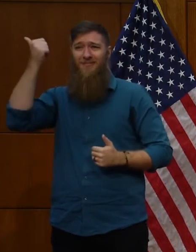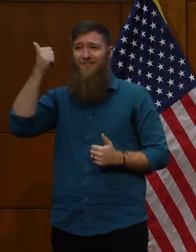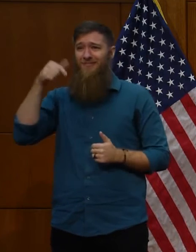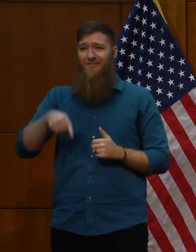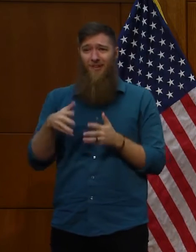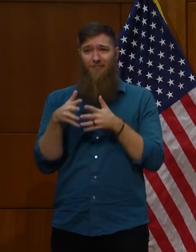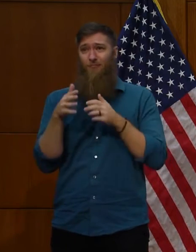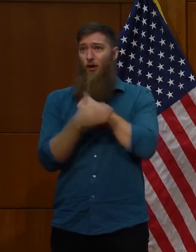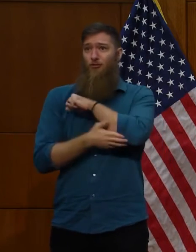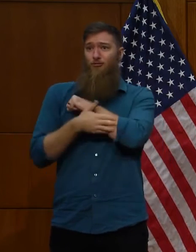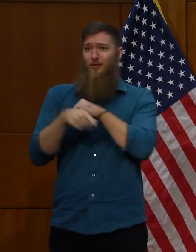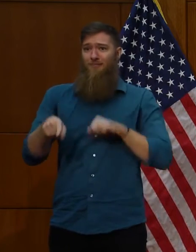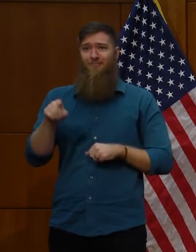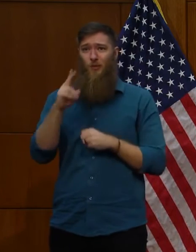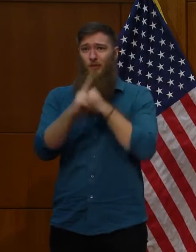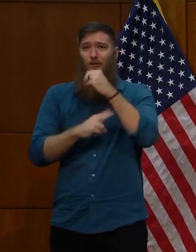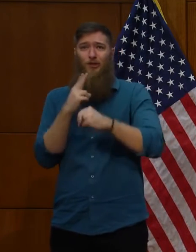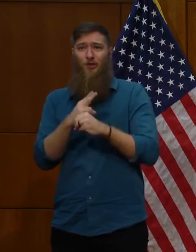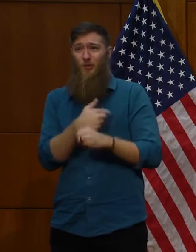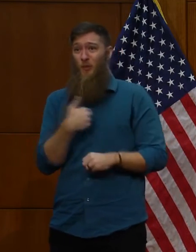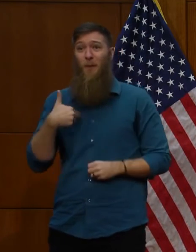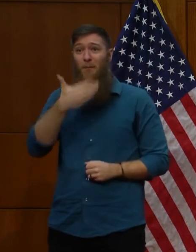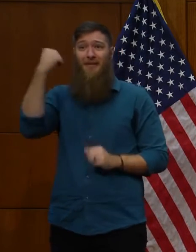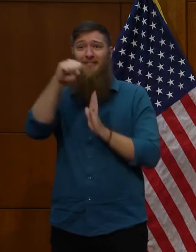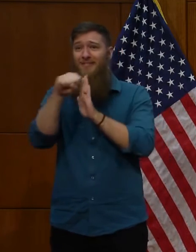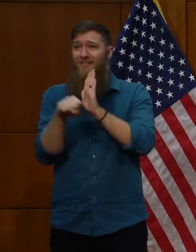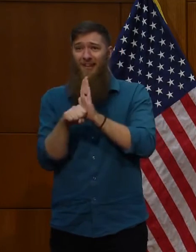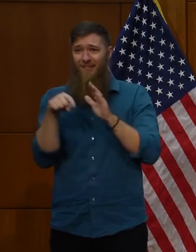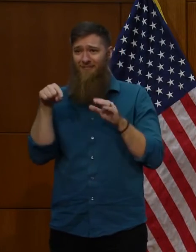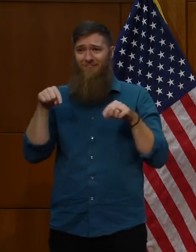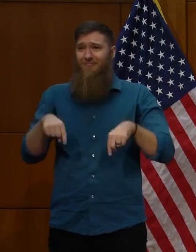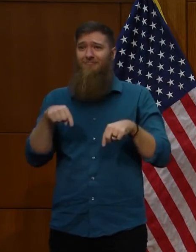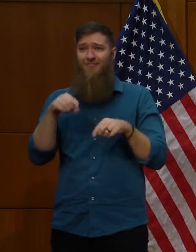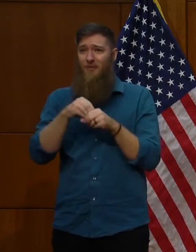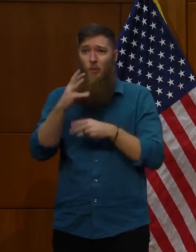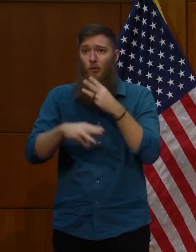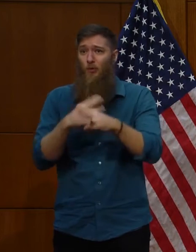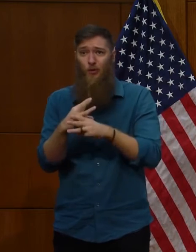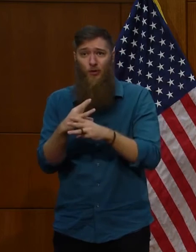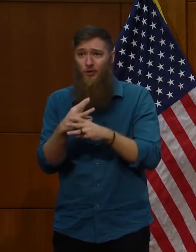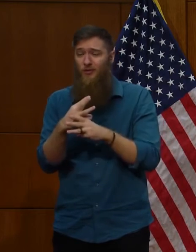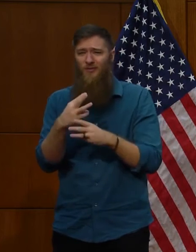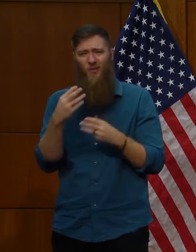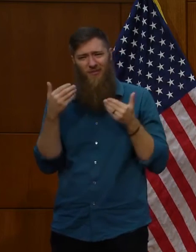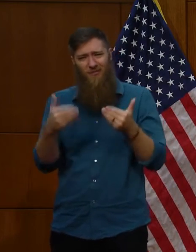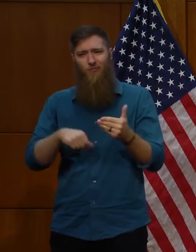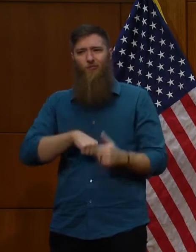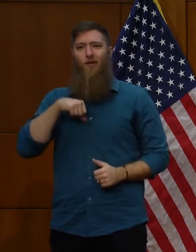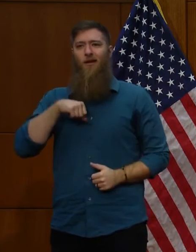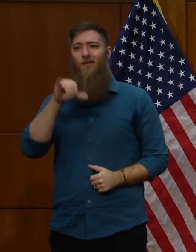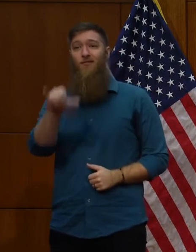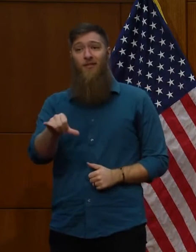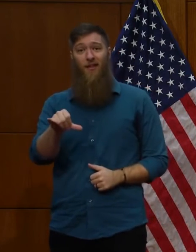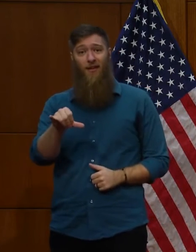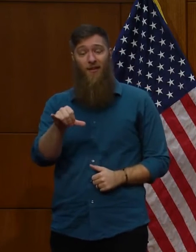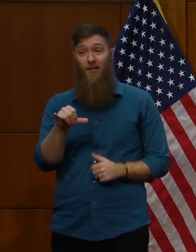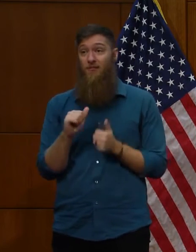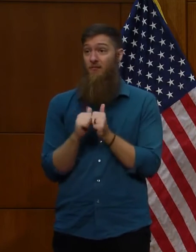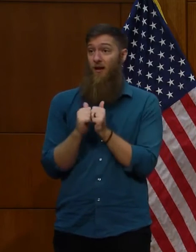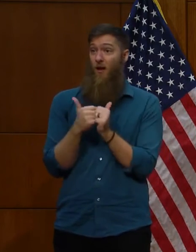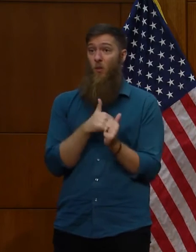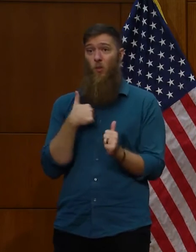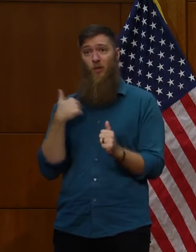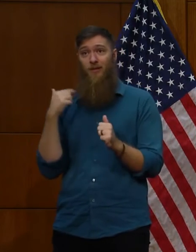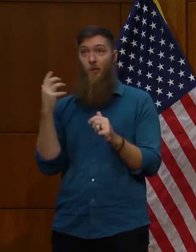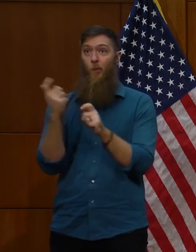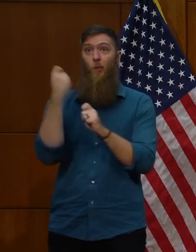in the greatest country in the world. So let's all be proud of that and know that the way that we're going to win